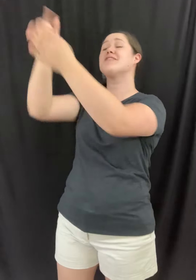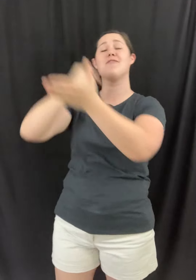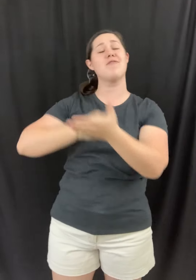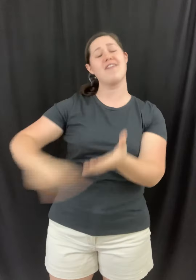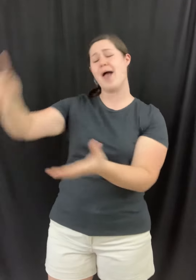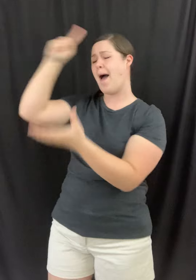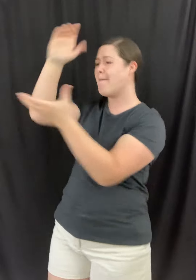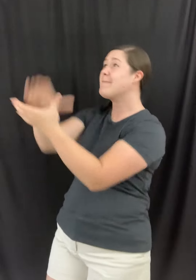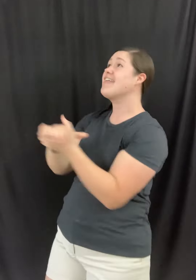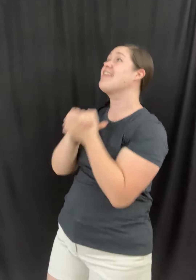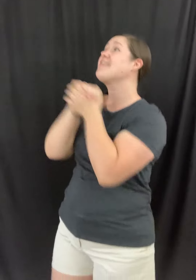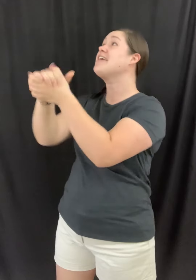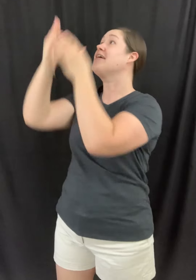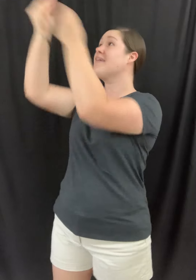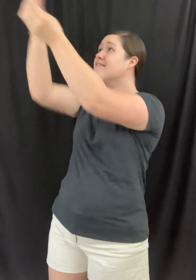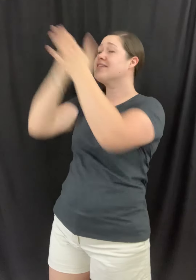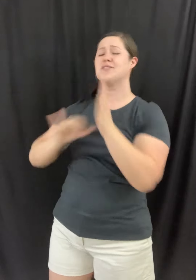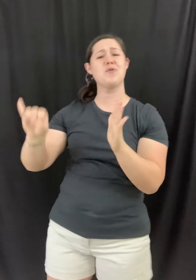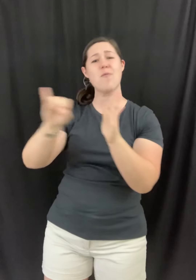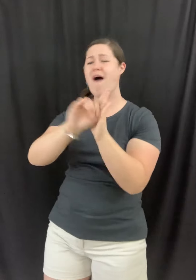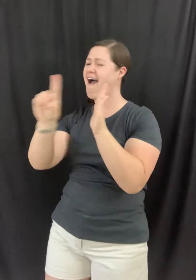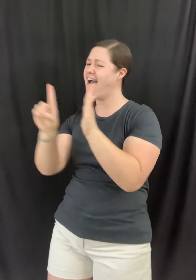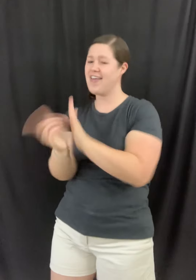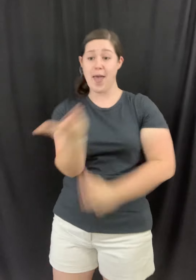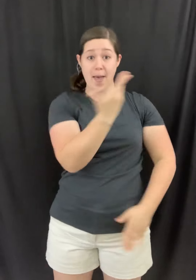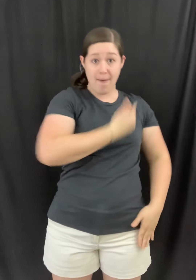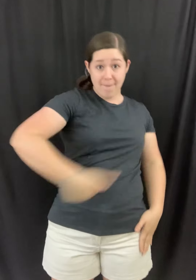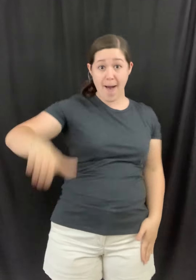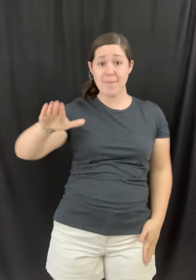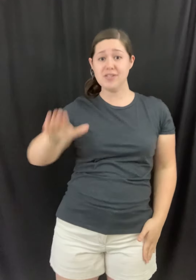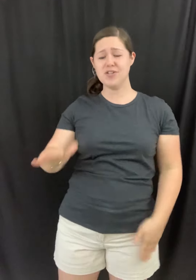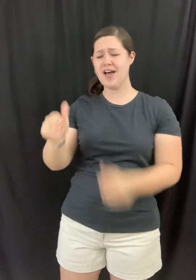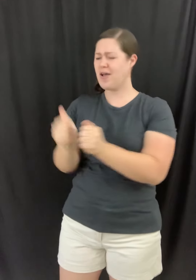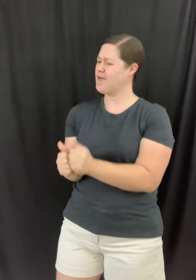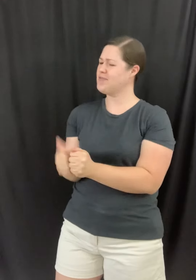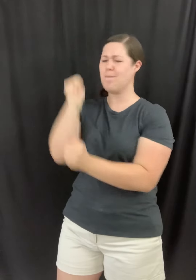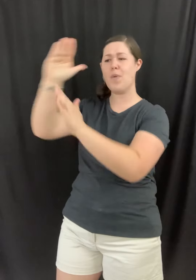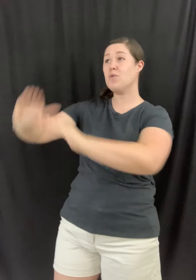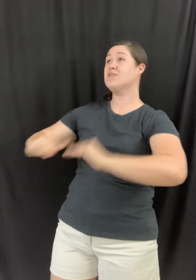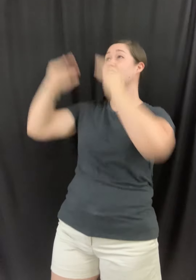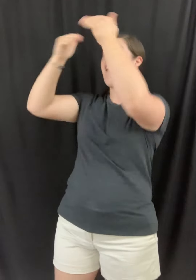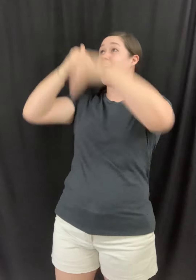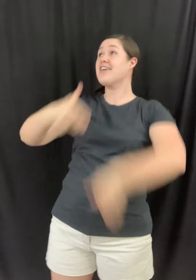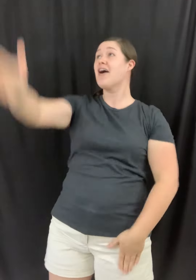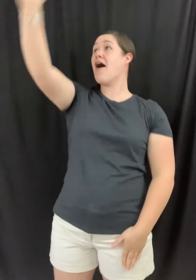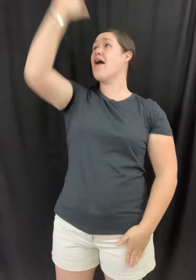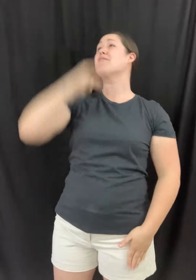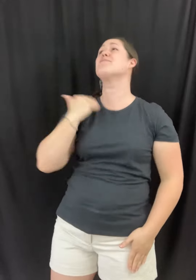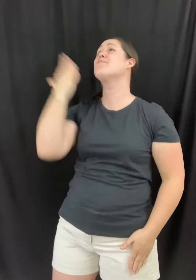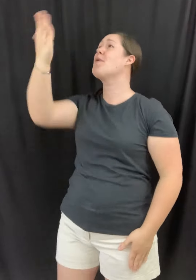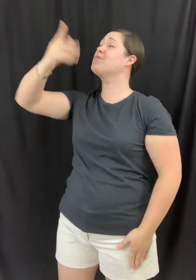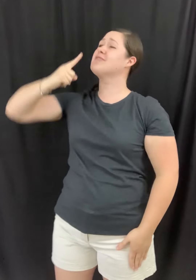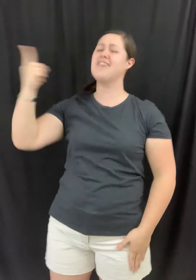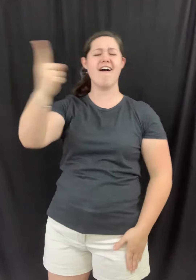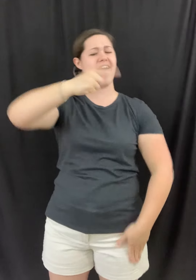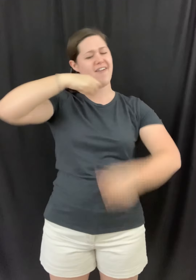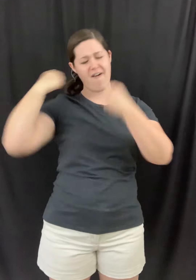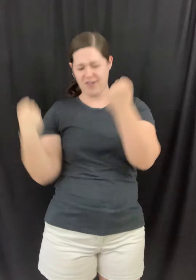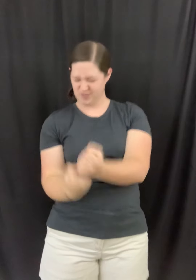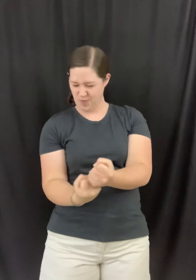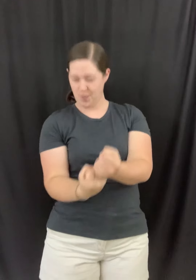for